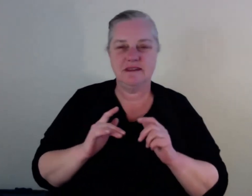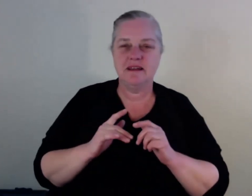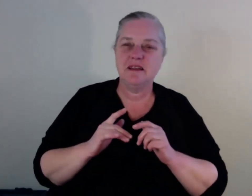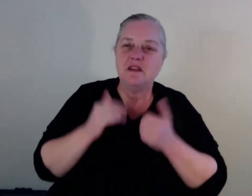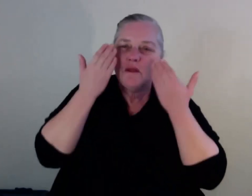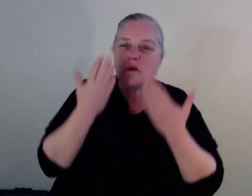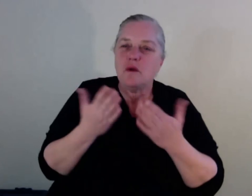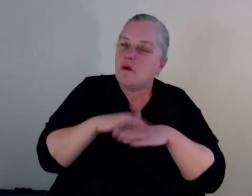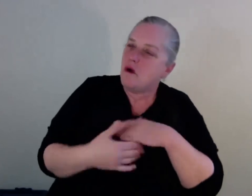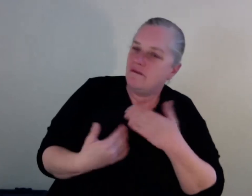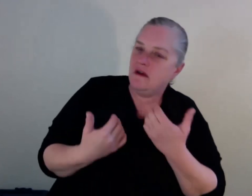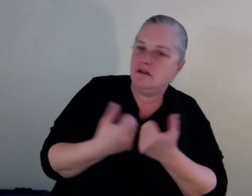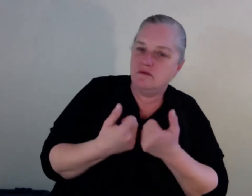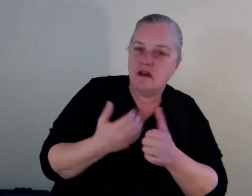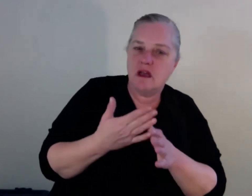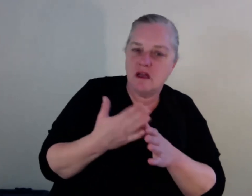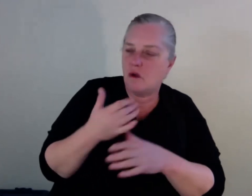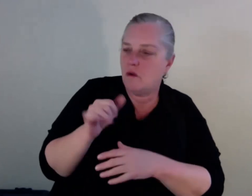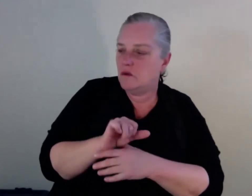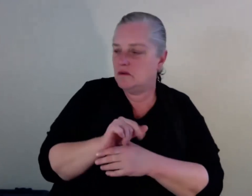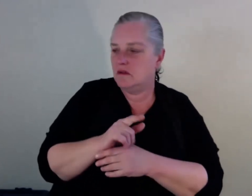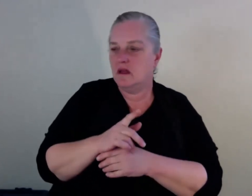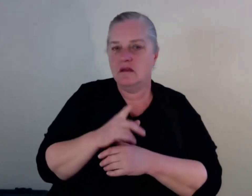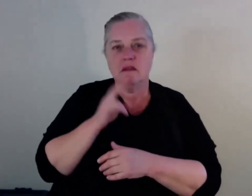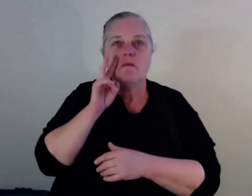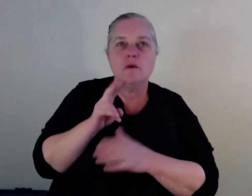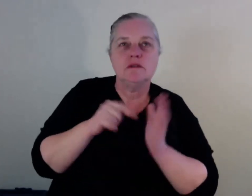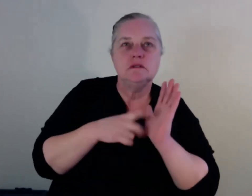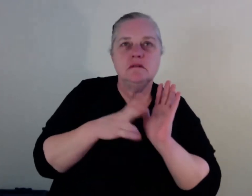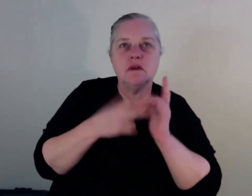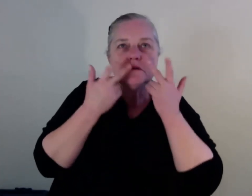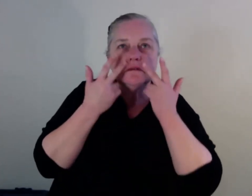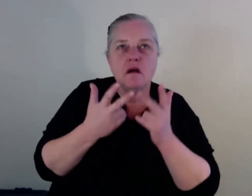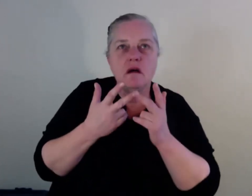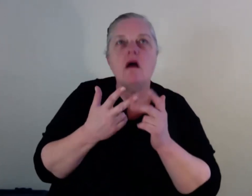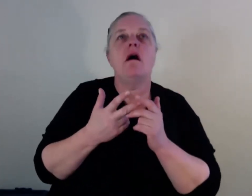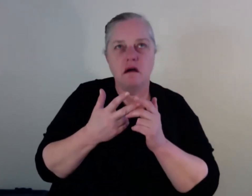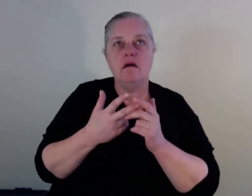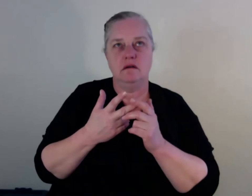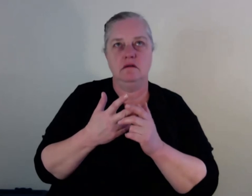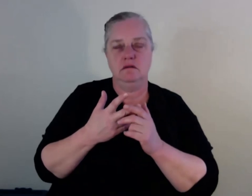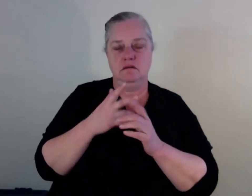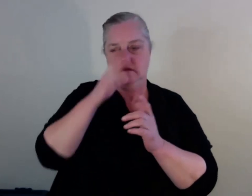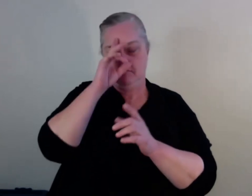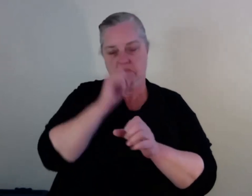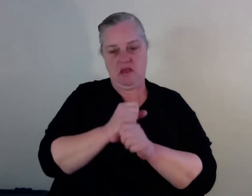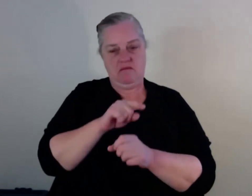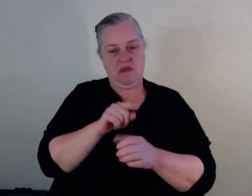it's one of the main issues that really needs to be confronted. And that's really about